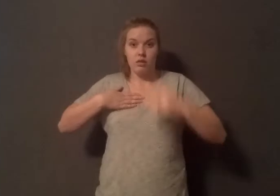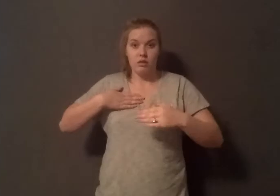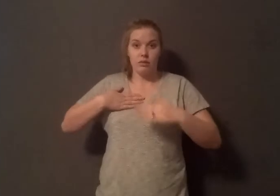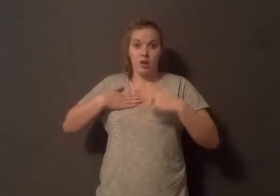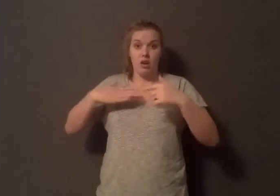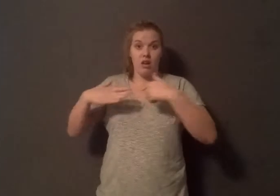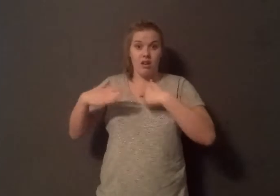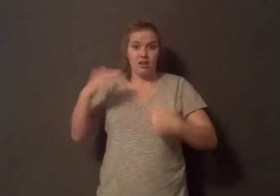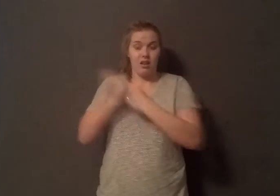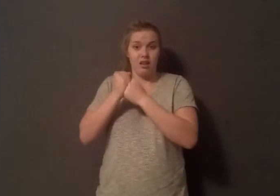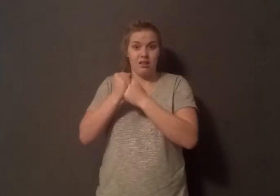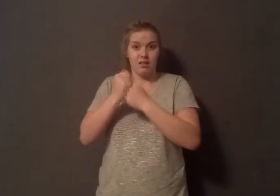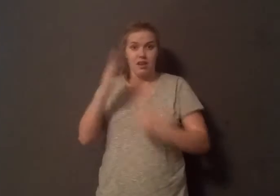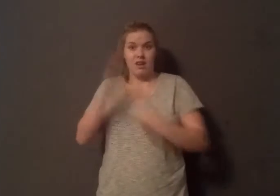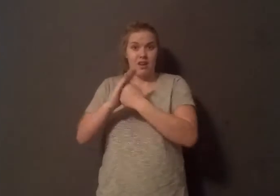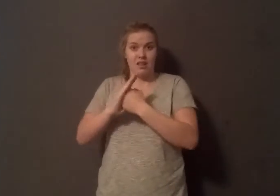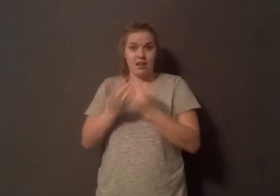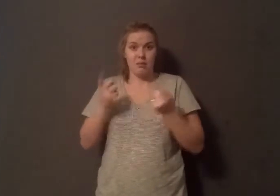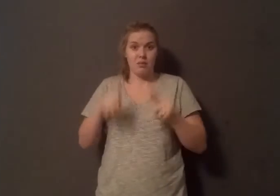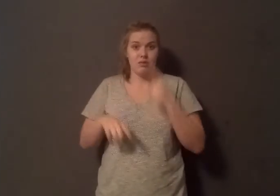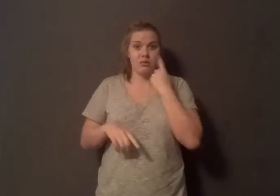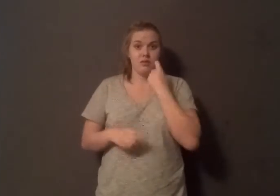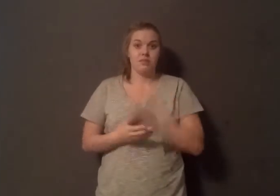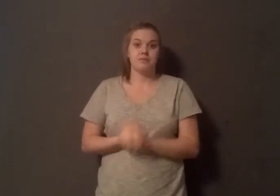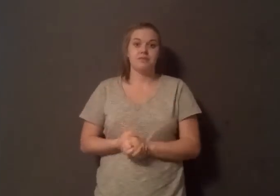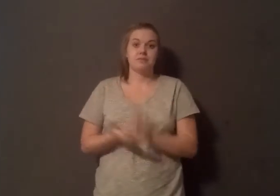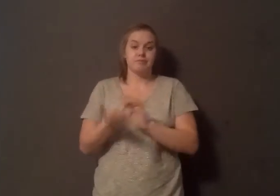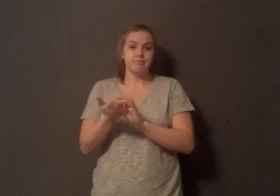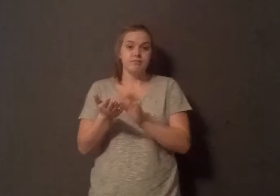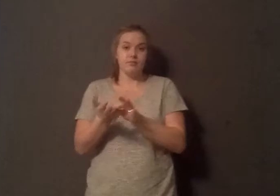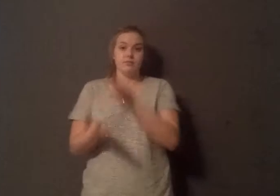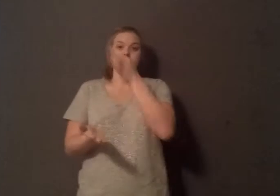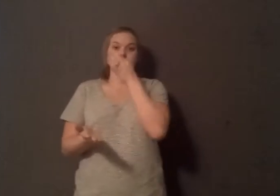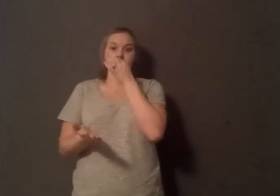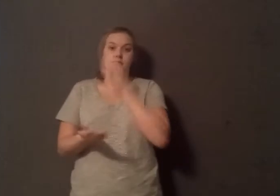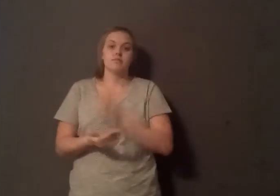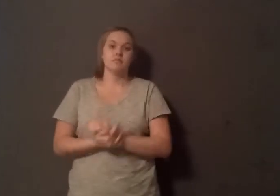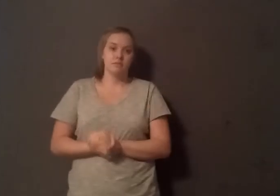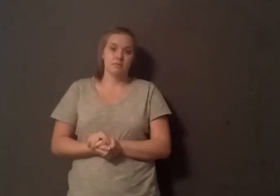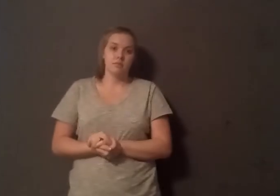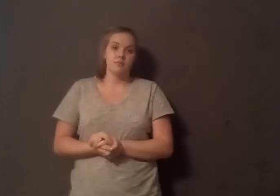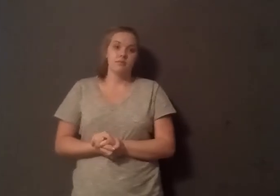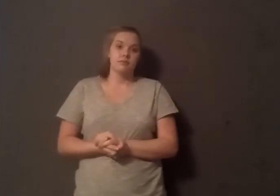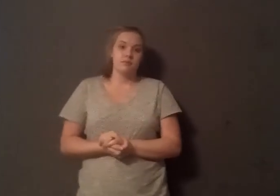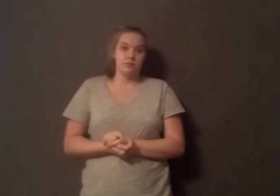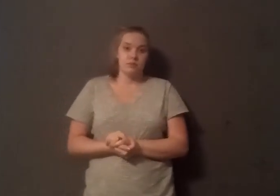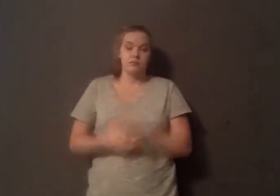days, if I'm going the way I was going. I take this for my heart arrhythmia. I take this